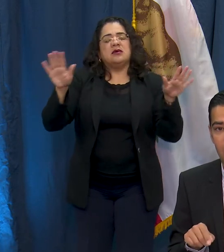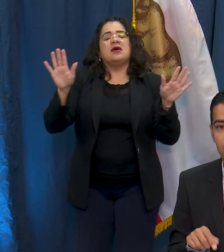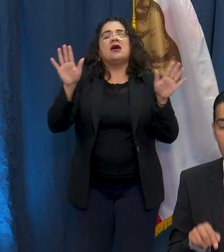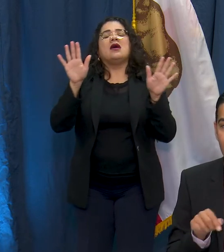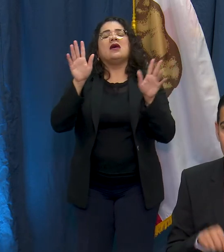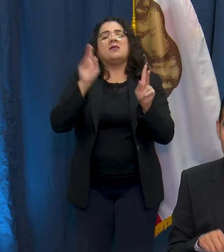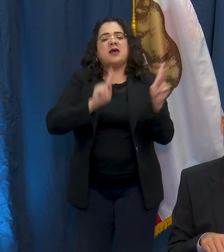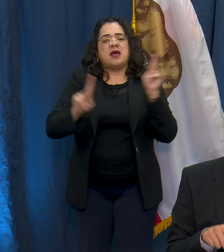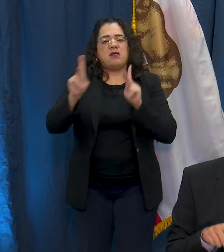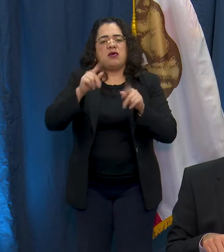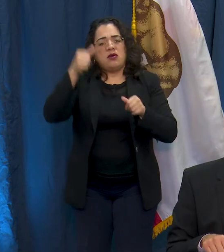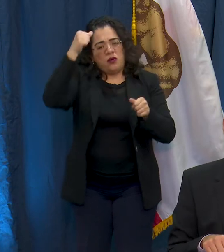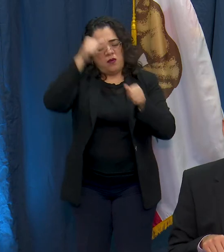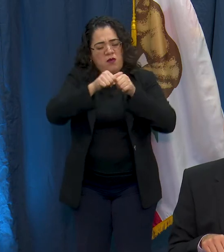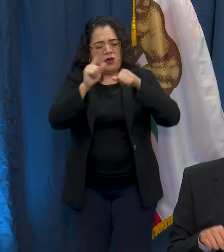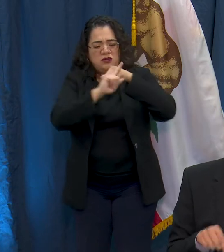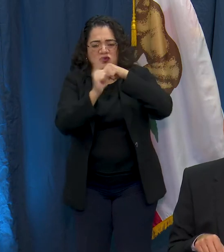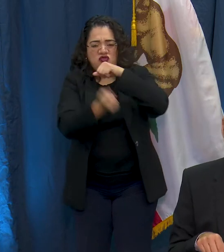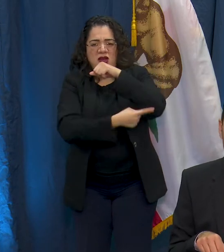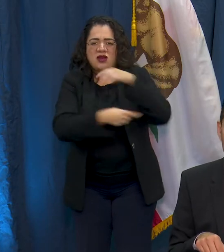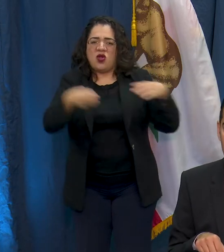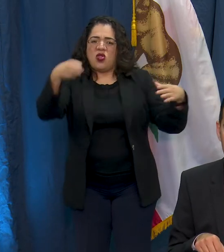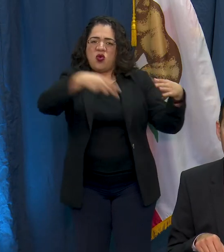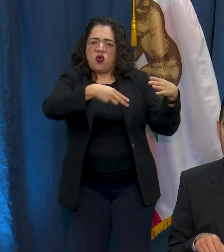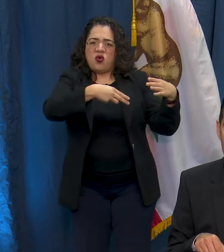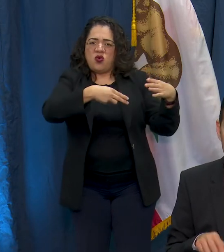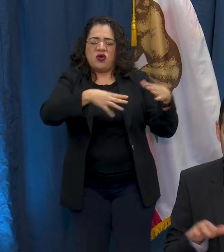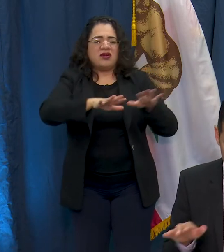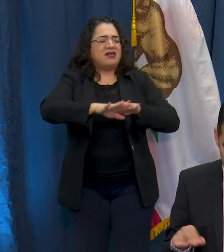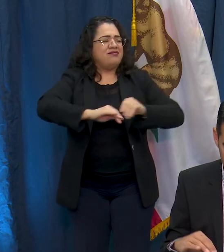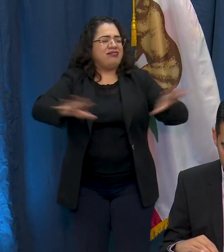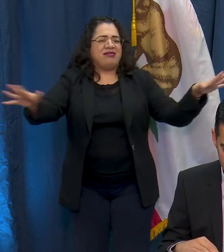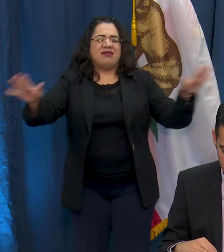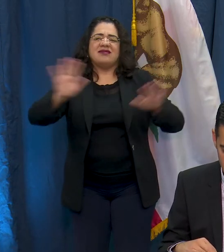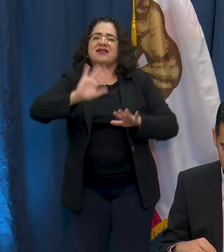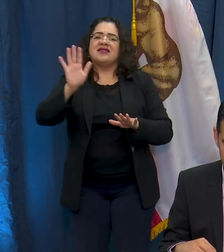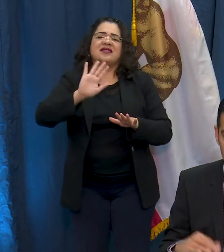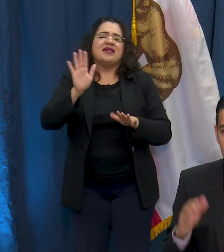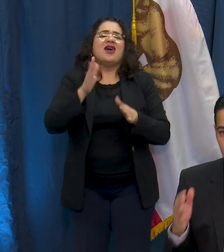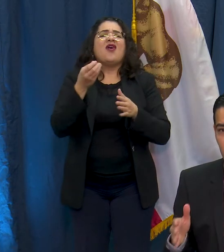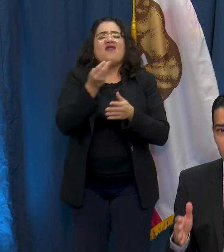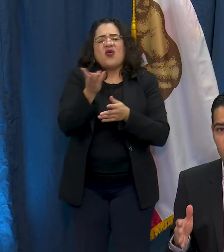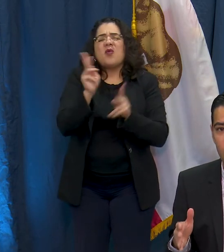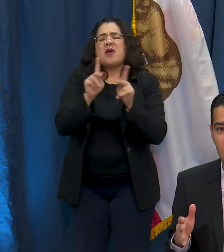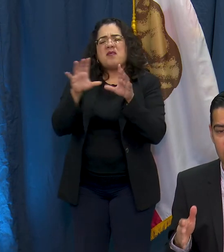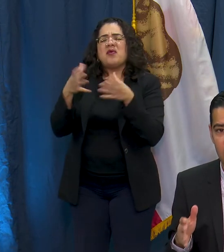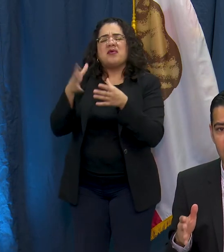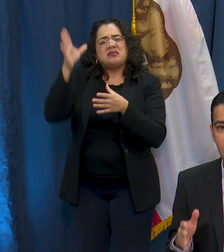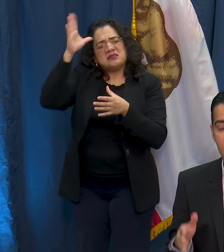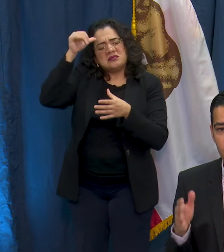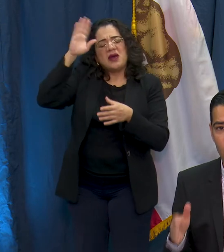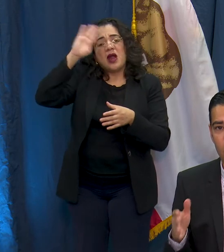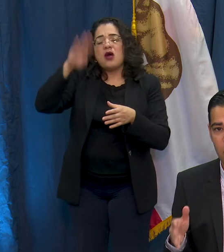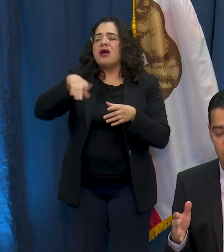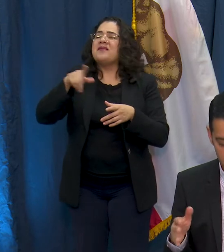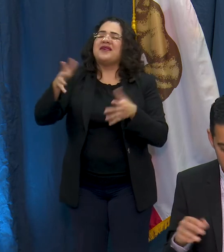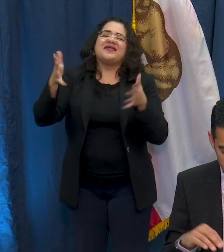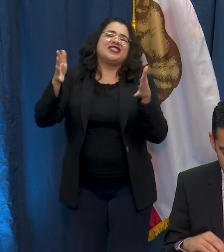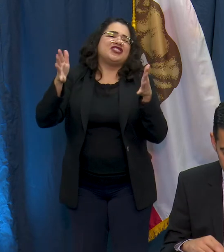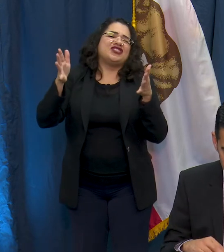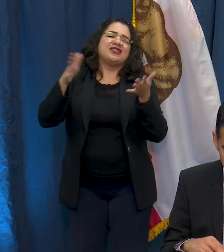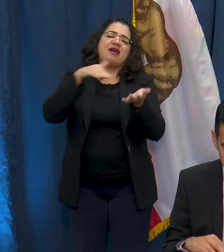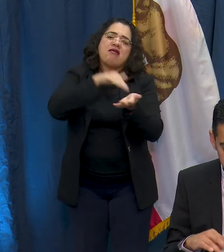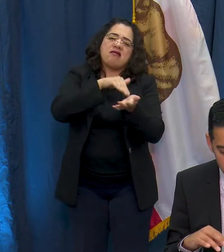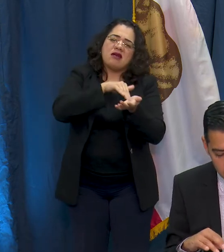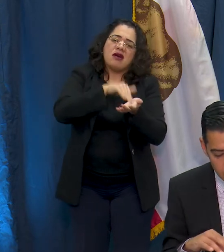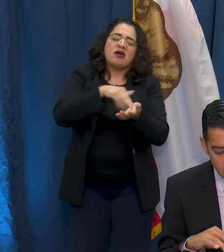wrong thing so please stop littering especially all these gloves and masks it's just not acceptable. do the right thing for our doctors and